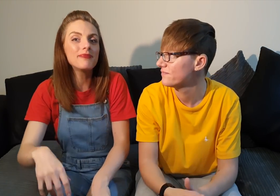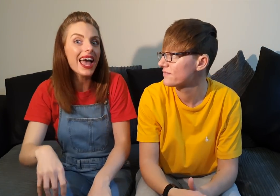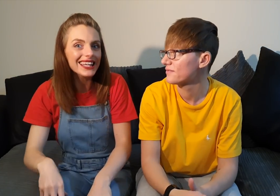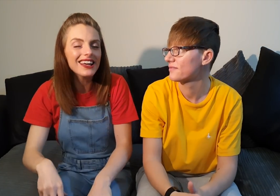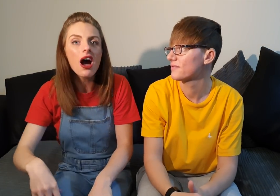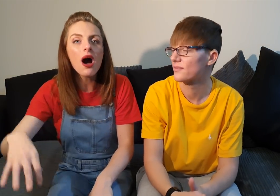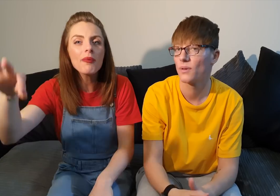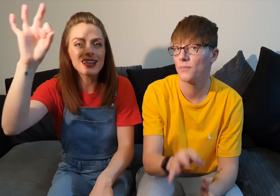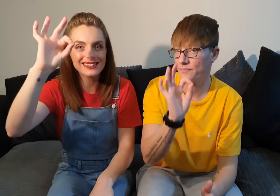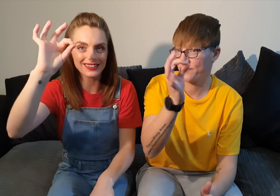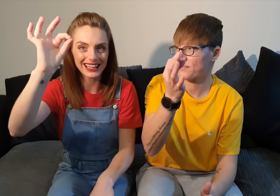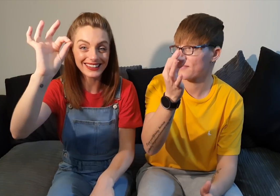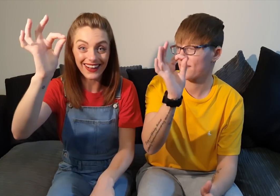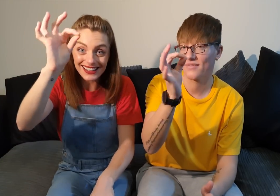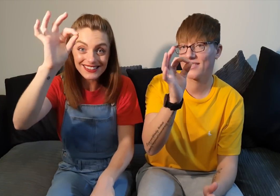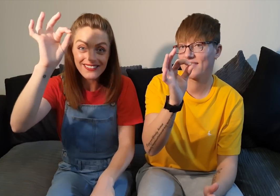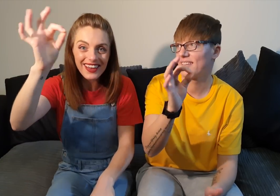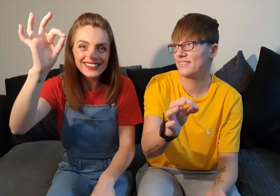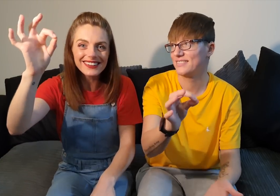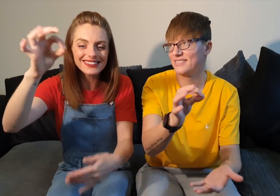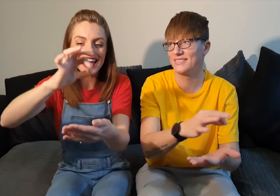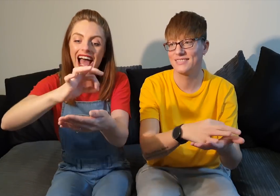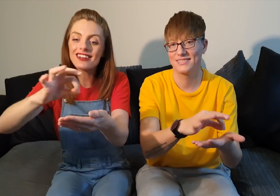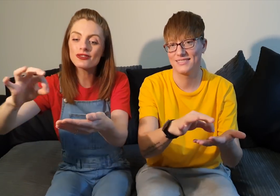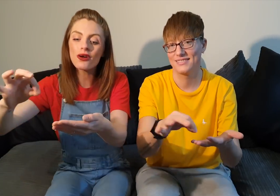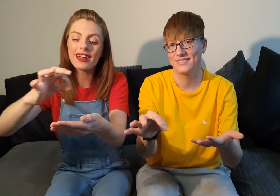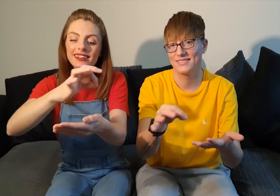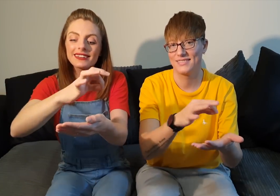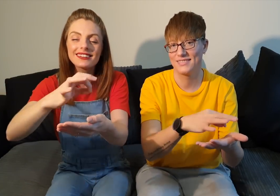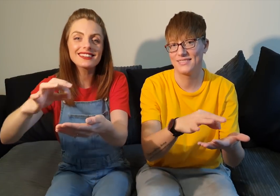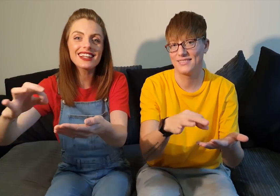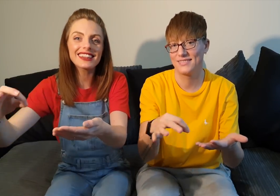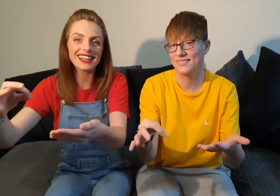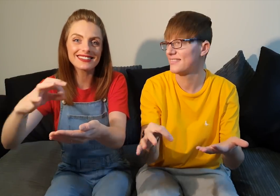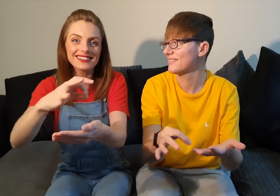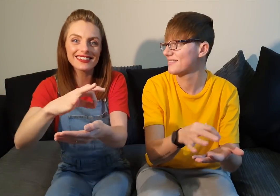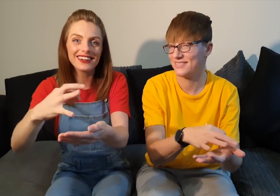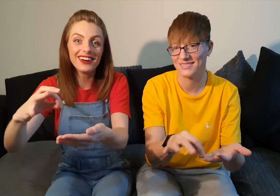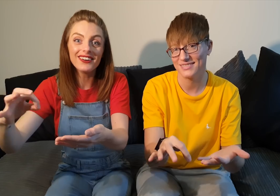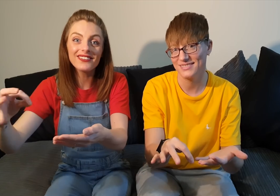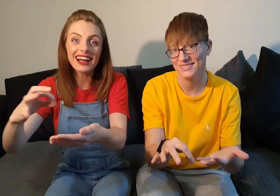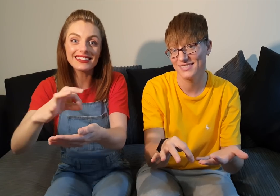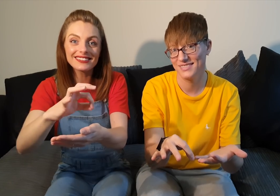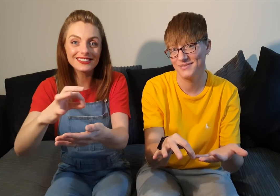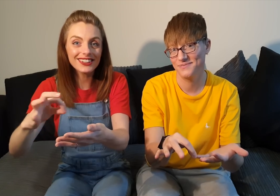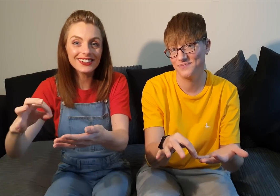pen or pencil in your hand very good and you're drawing just like this well done